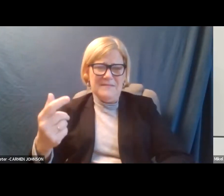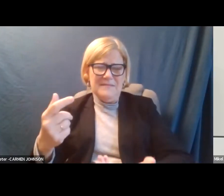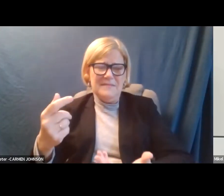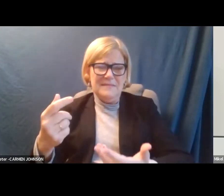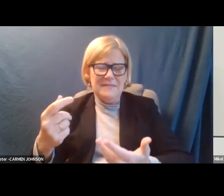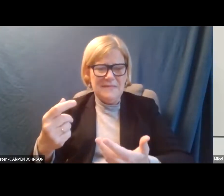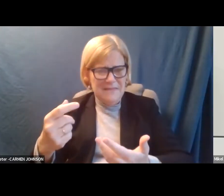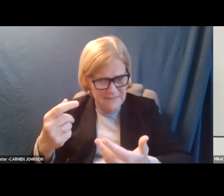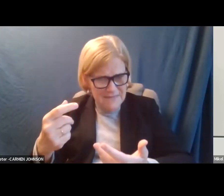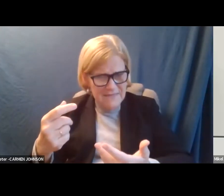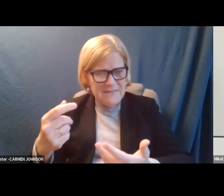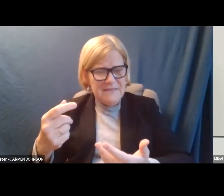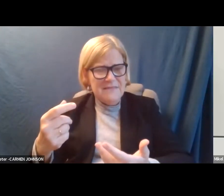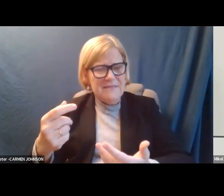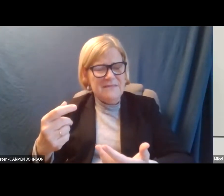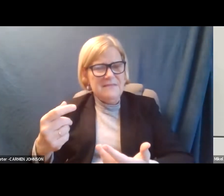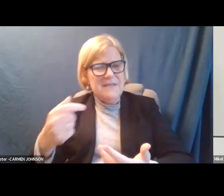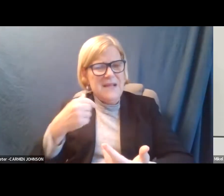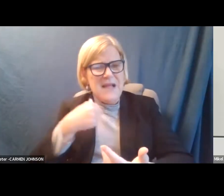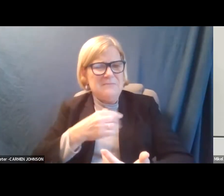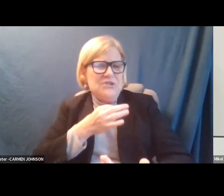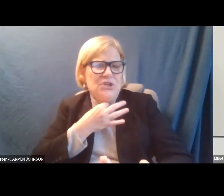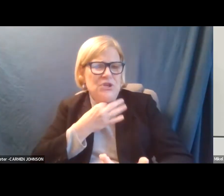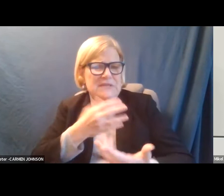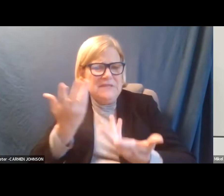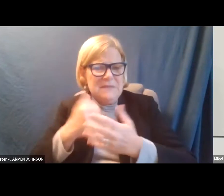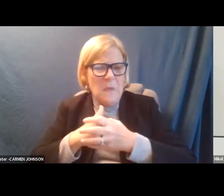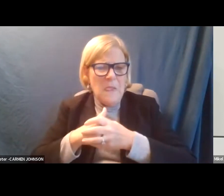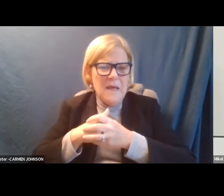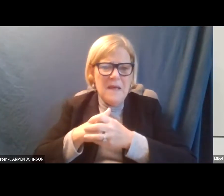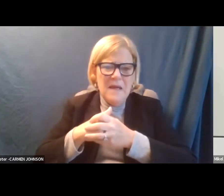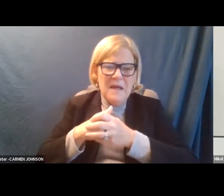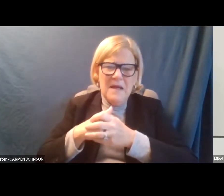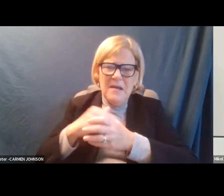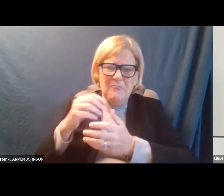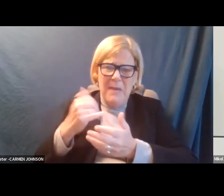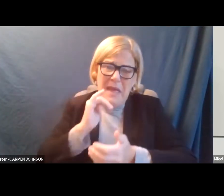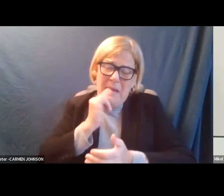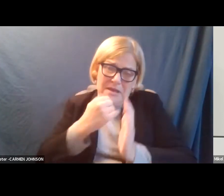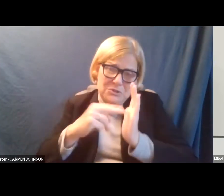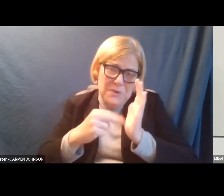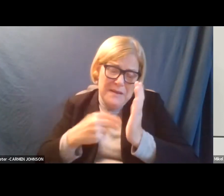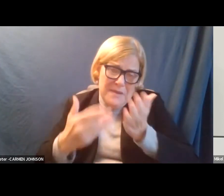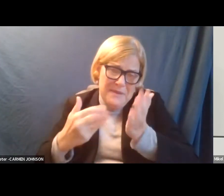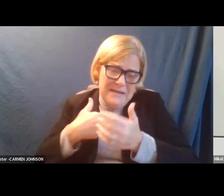I mean, I'm just curious. Maybe I've misread it or something.